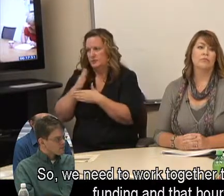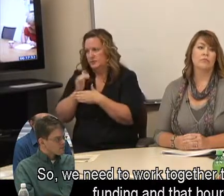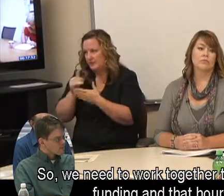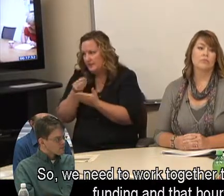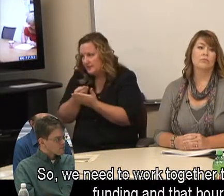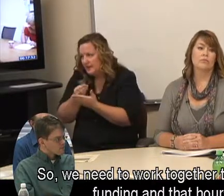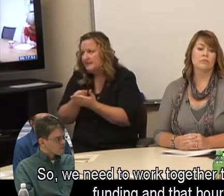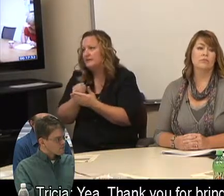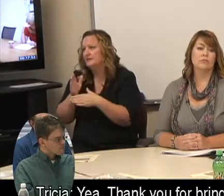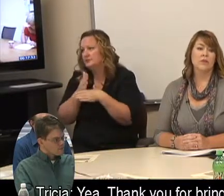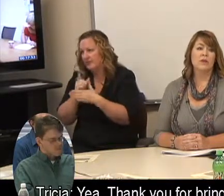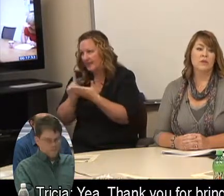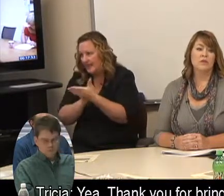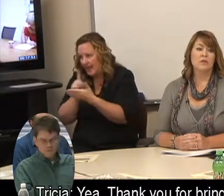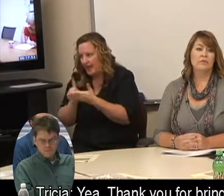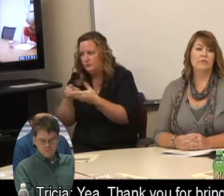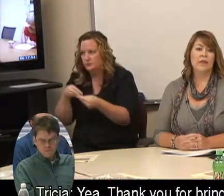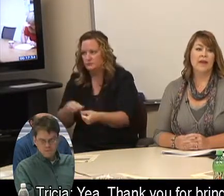hours.